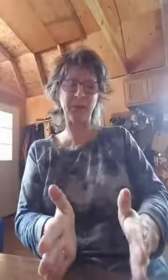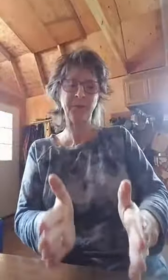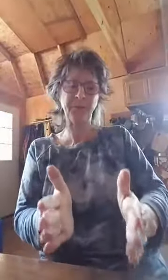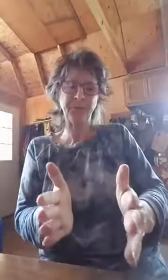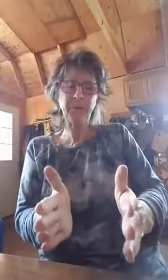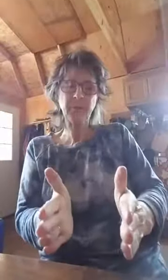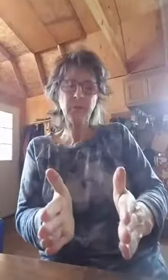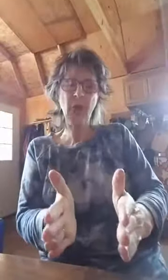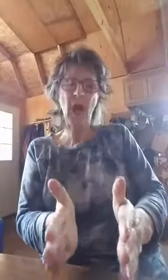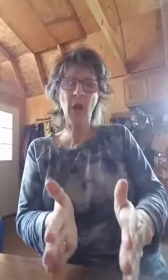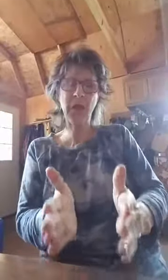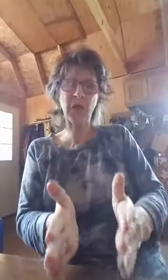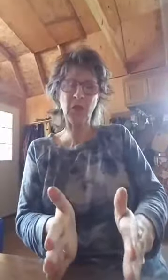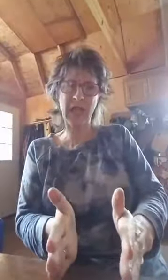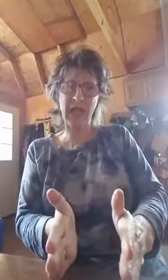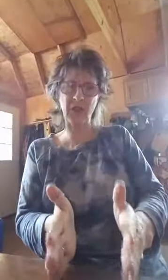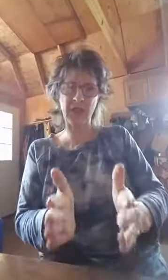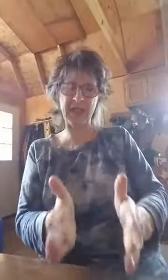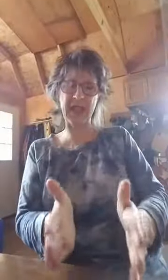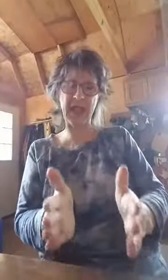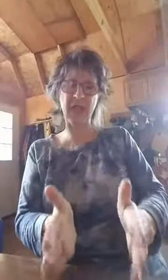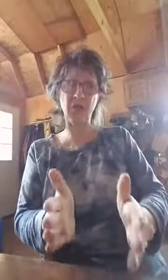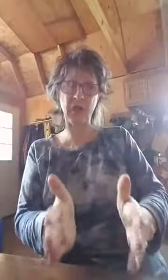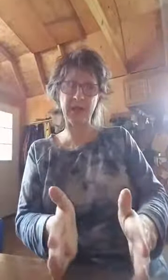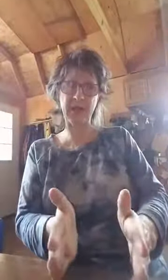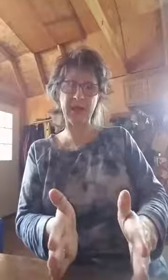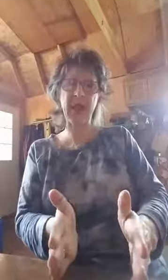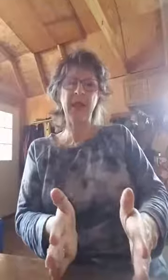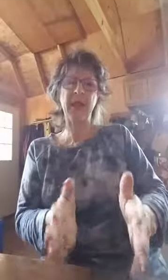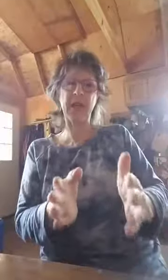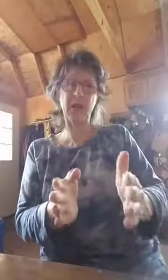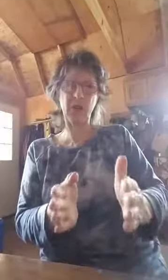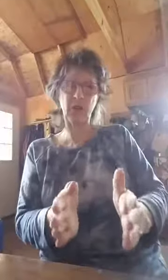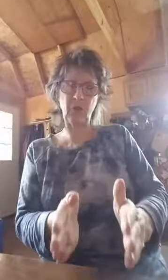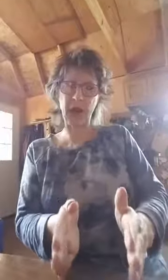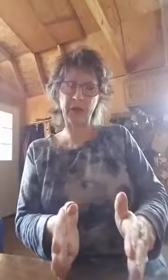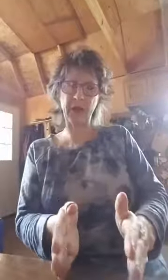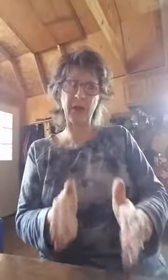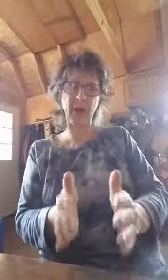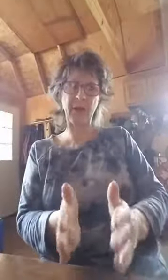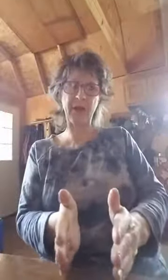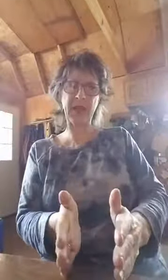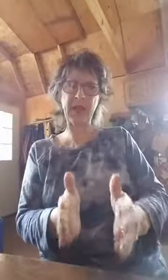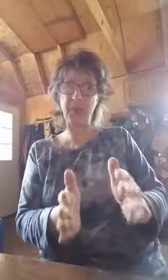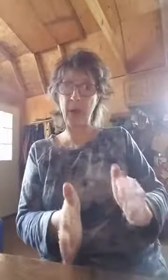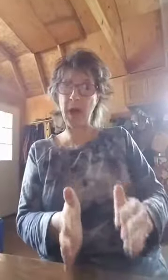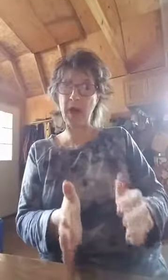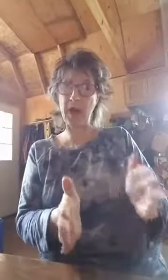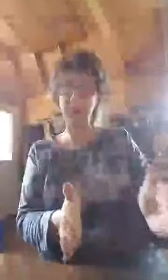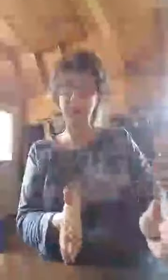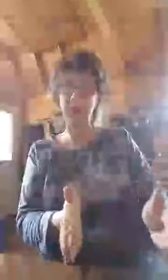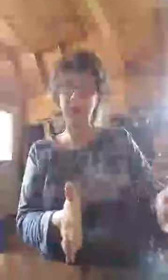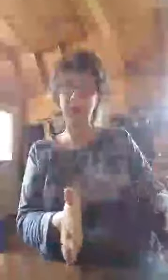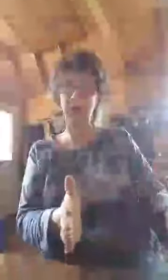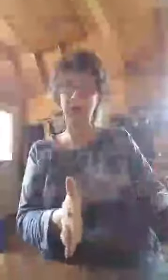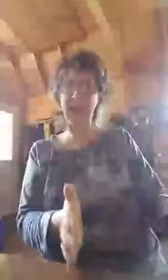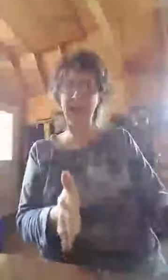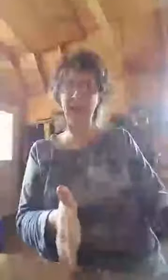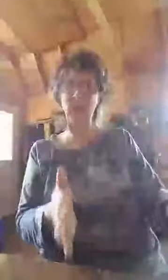but I want to engage the DNA of Jesus. That is the record of everything his body and blood paid for me to have.